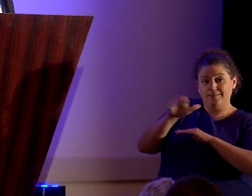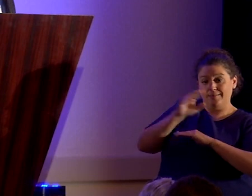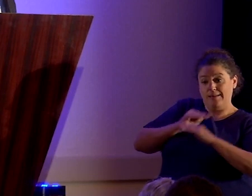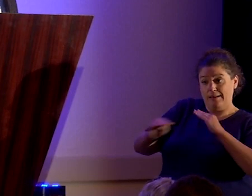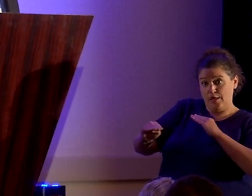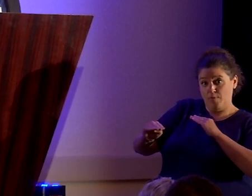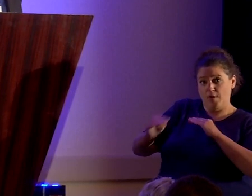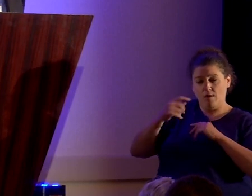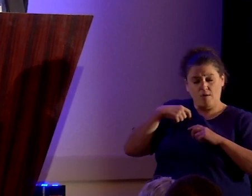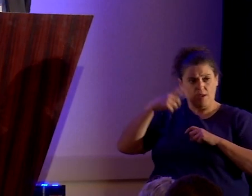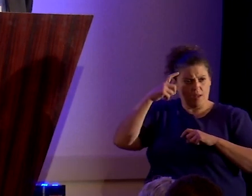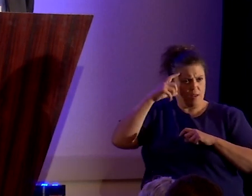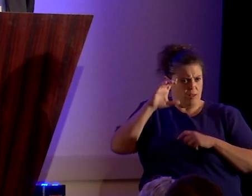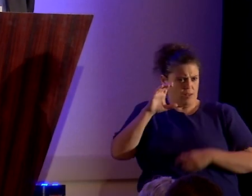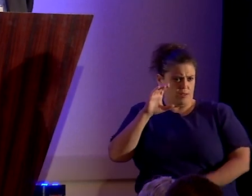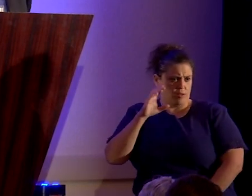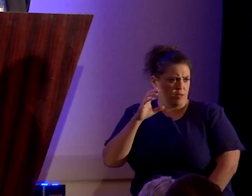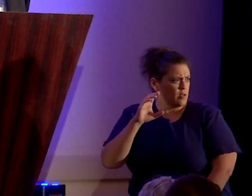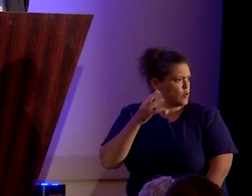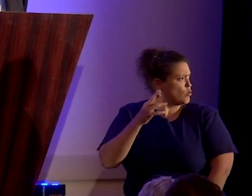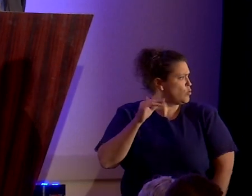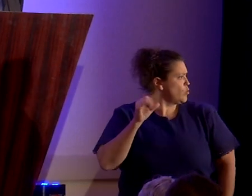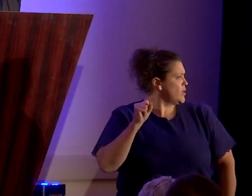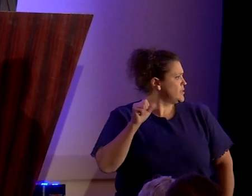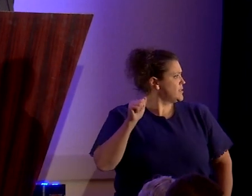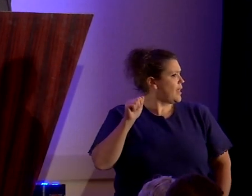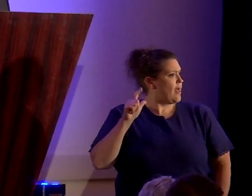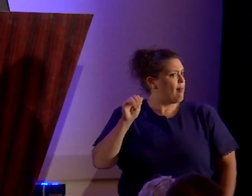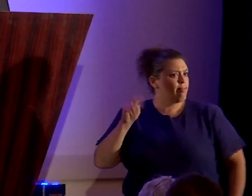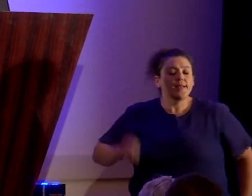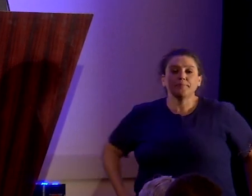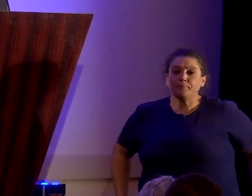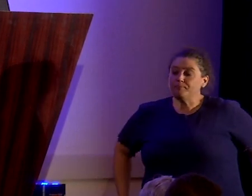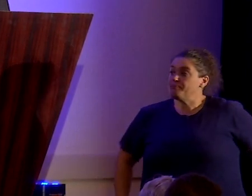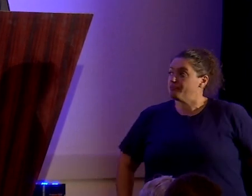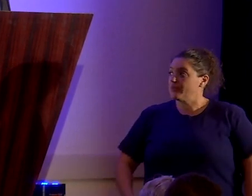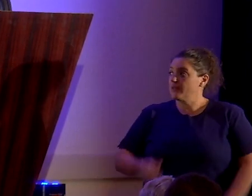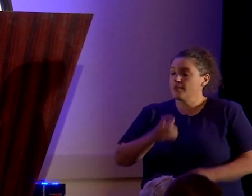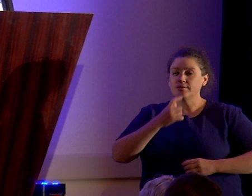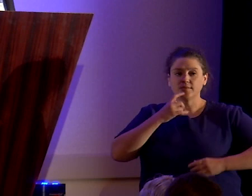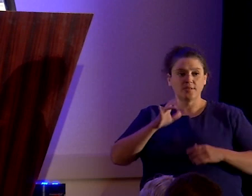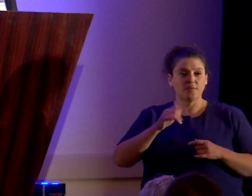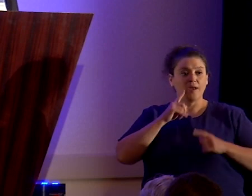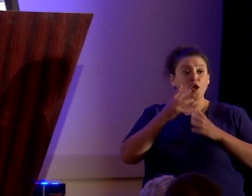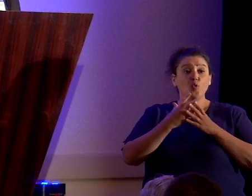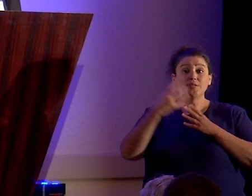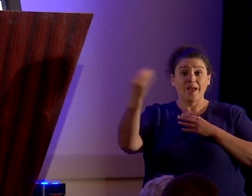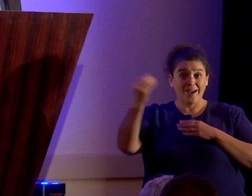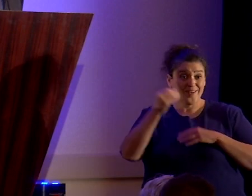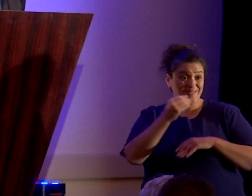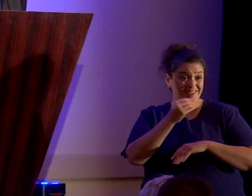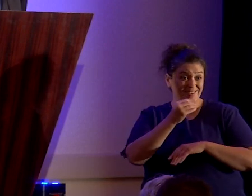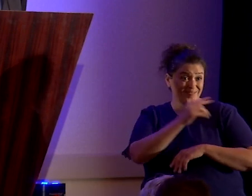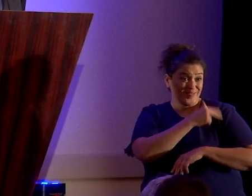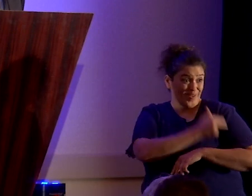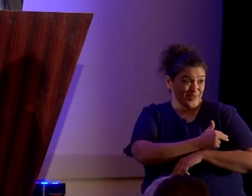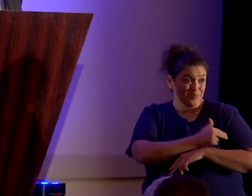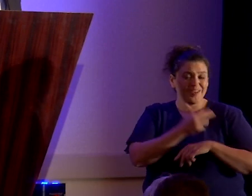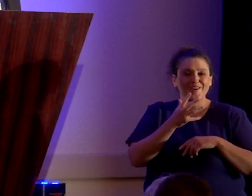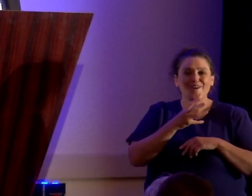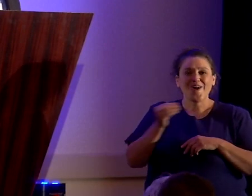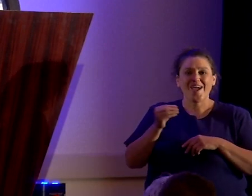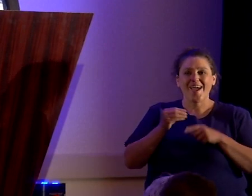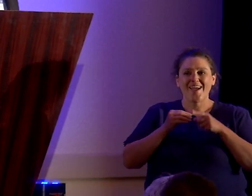Chris Allen, that he was out of the hospital and he,